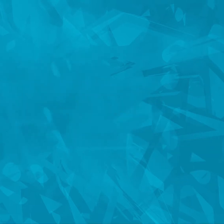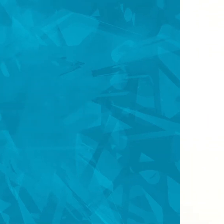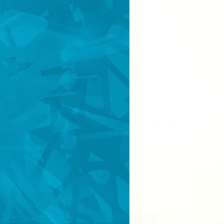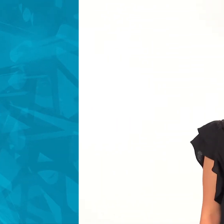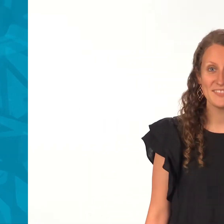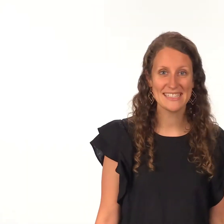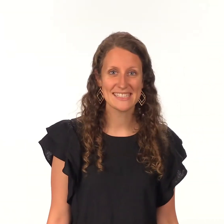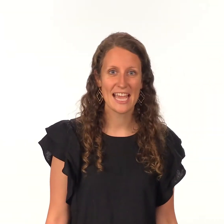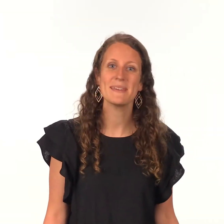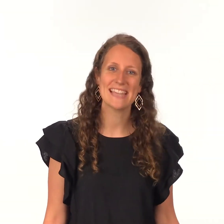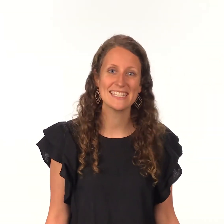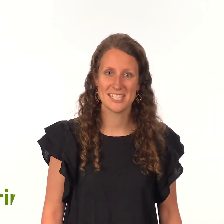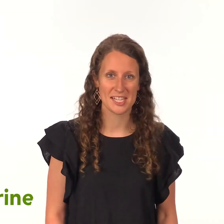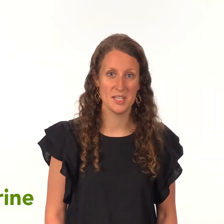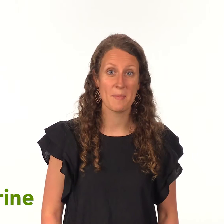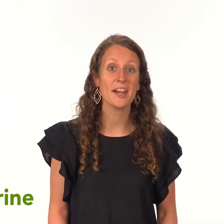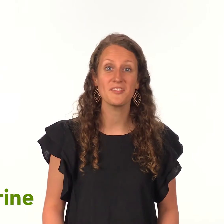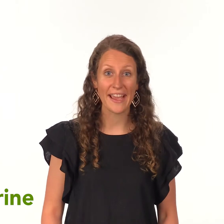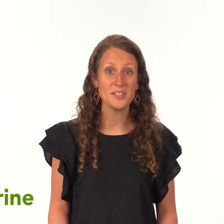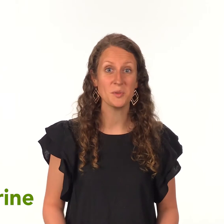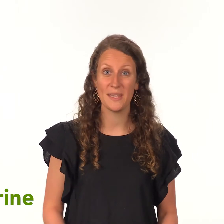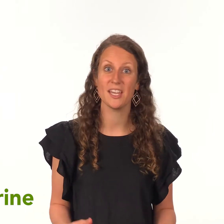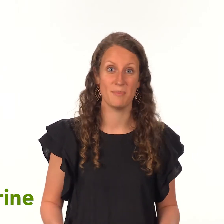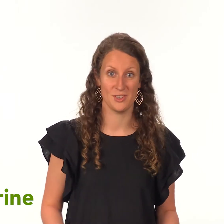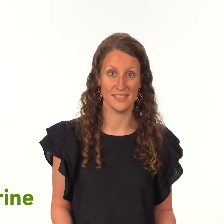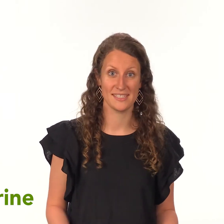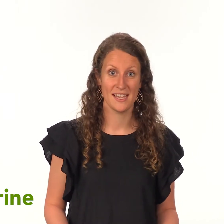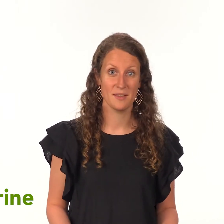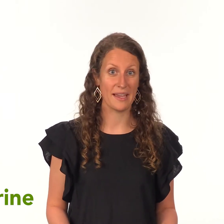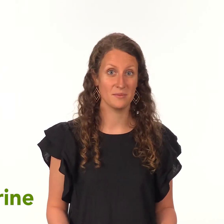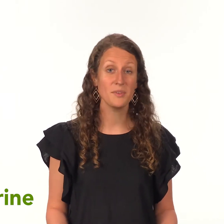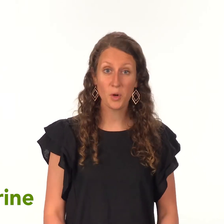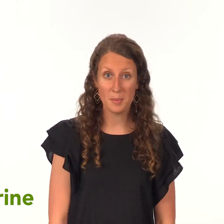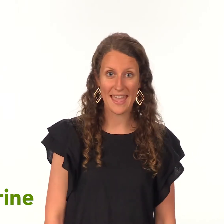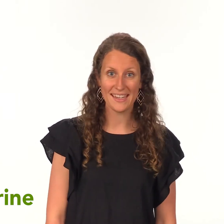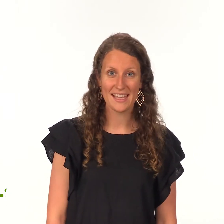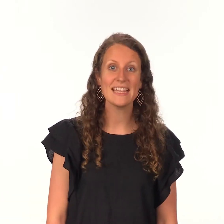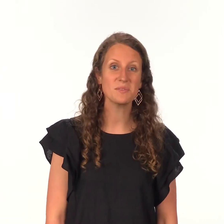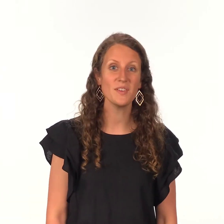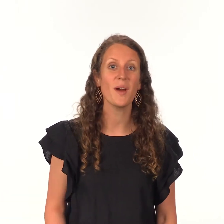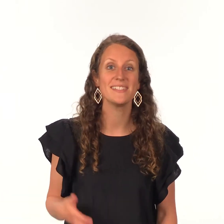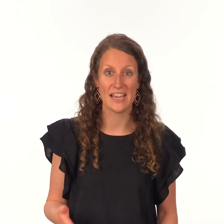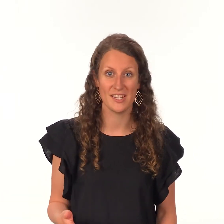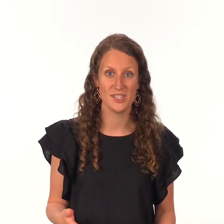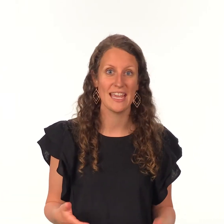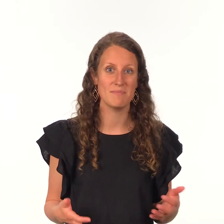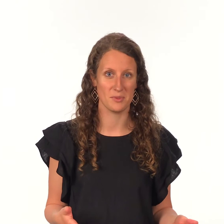hey friends i'm excited to talk to you about our final week of patience but before we begin let's review our definition and memory